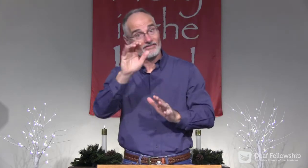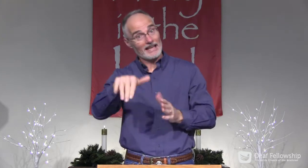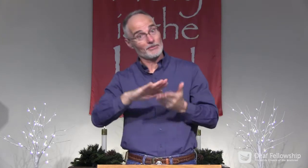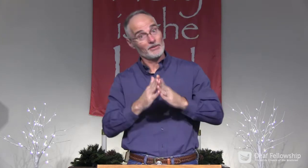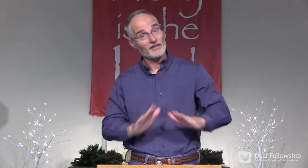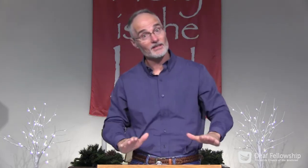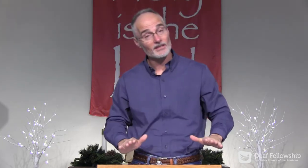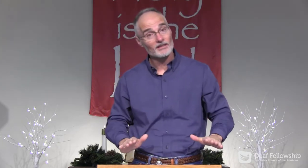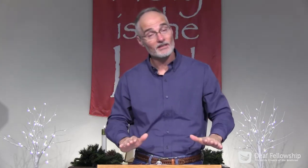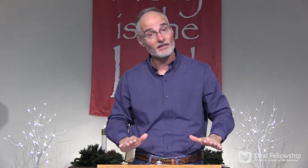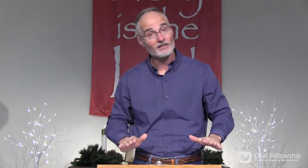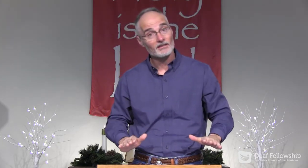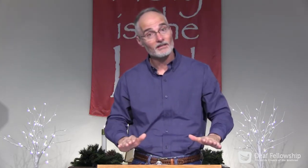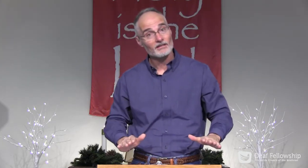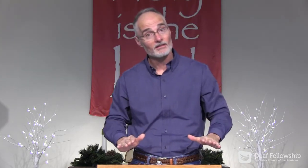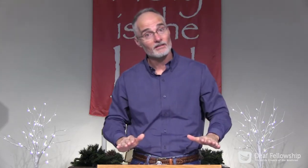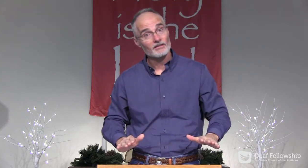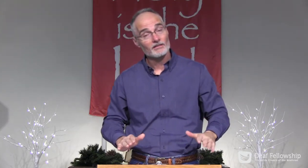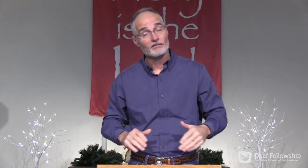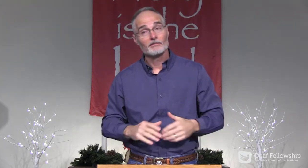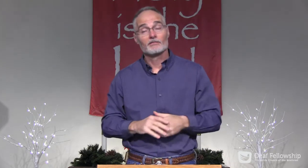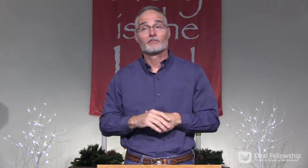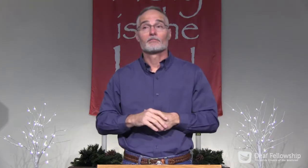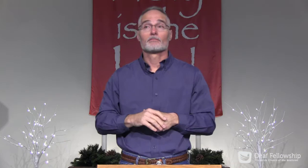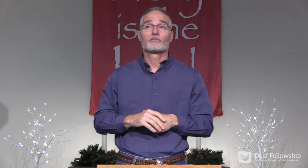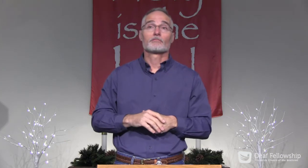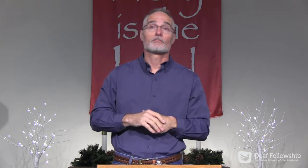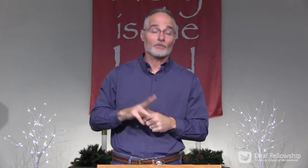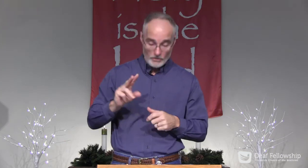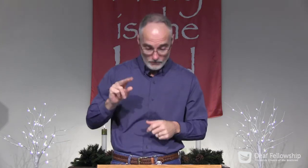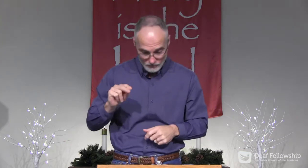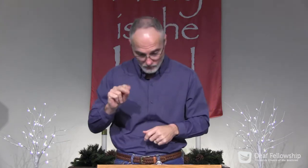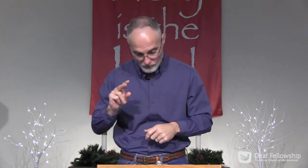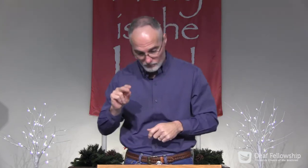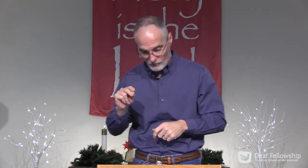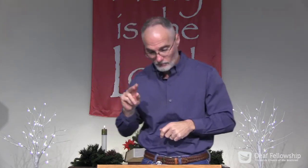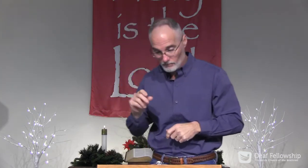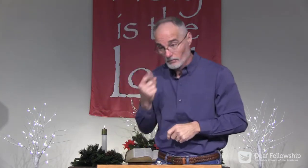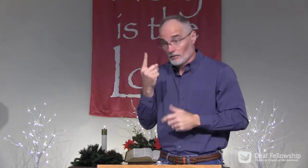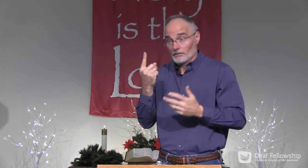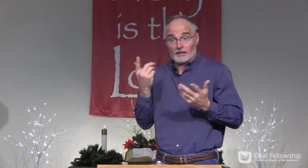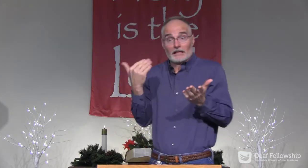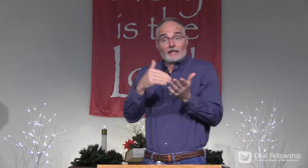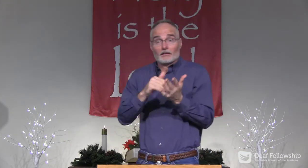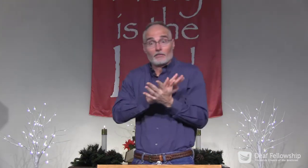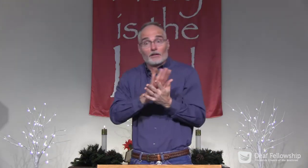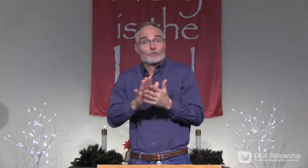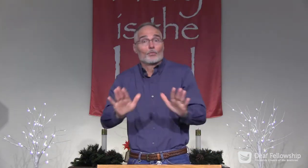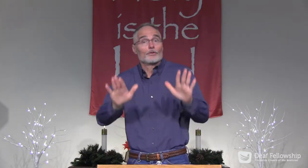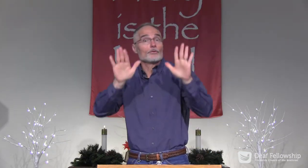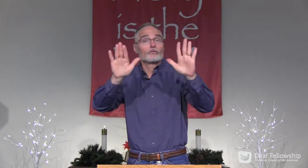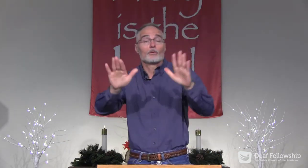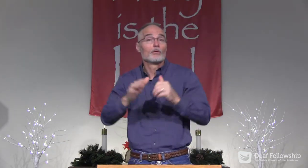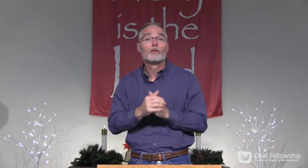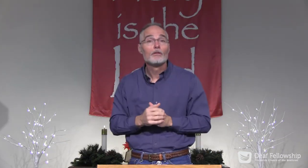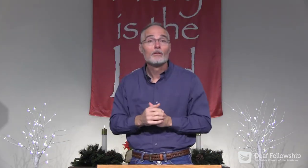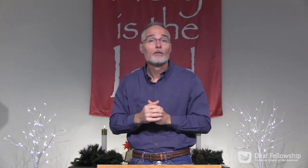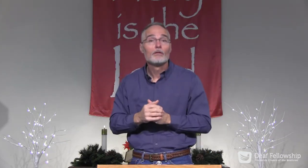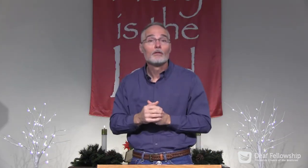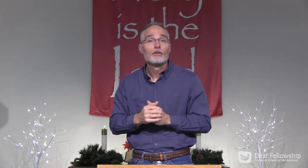make cookies? Is that peace? No. Again, those